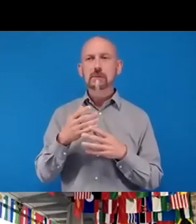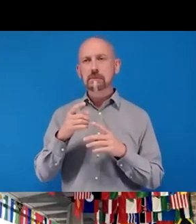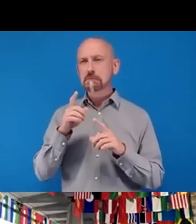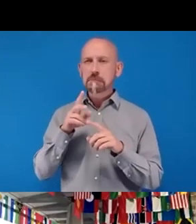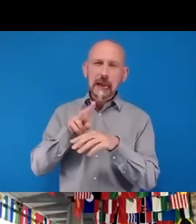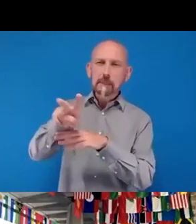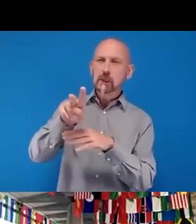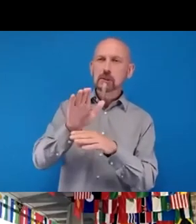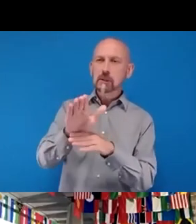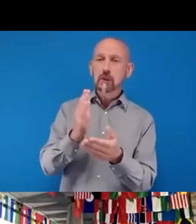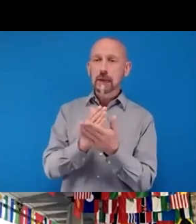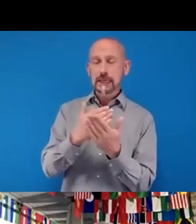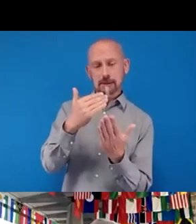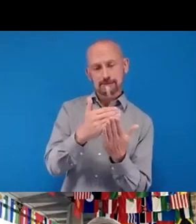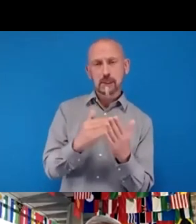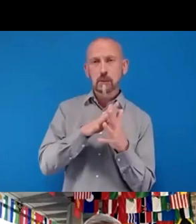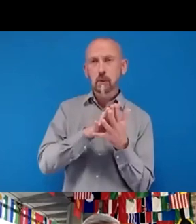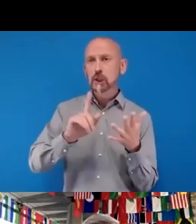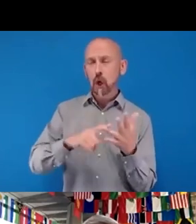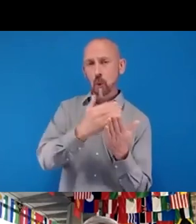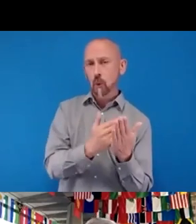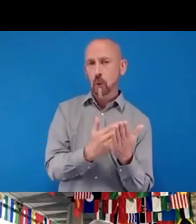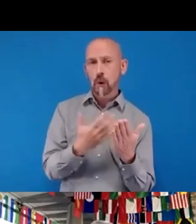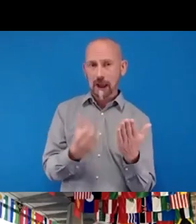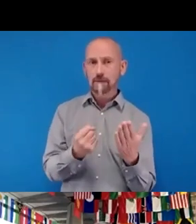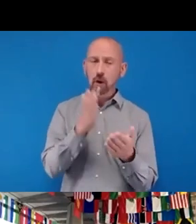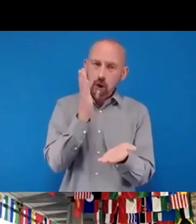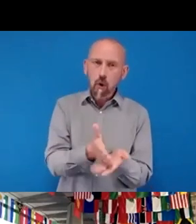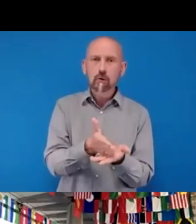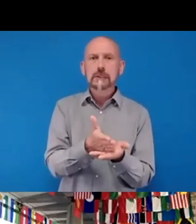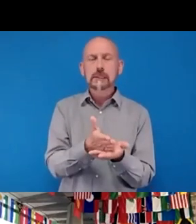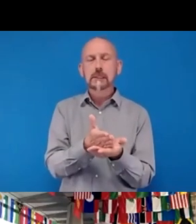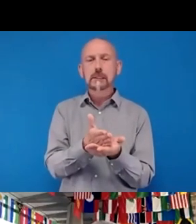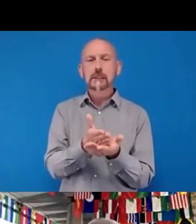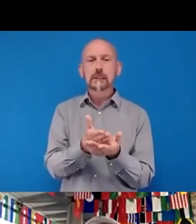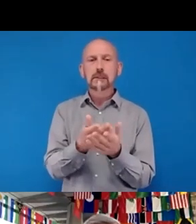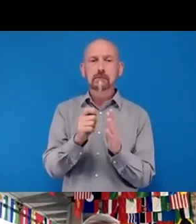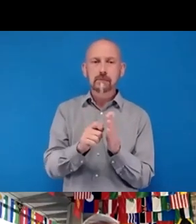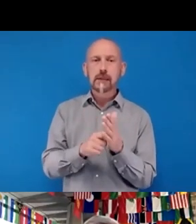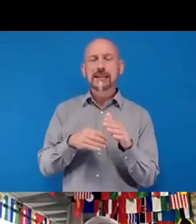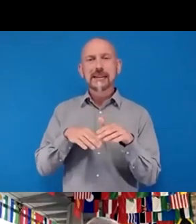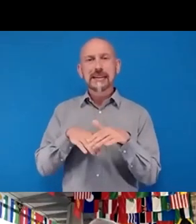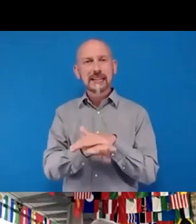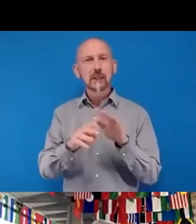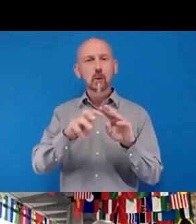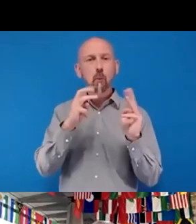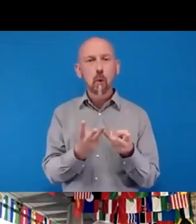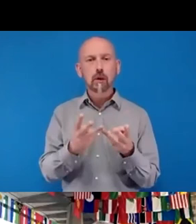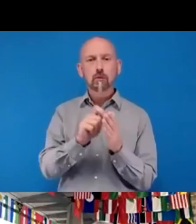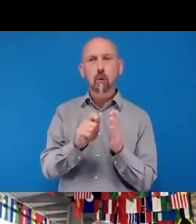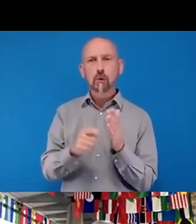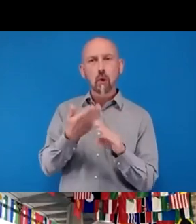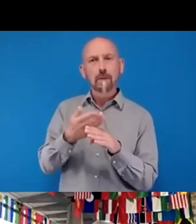concrete actions that need to be implemented in order to achieve integration. Let me